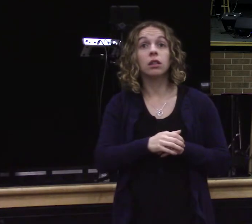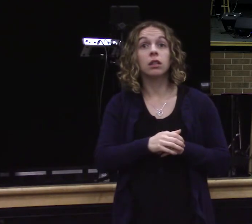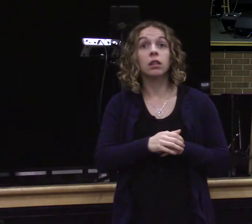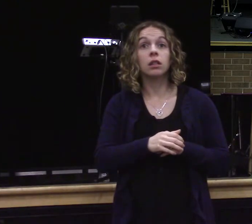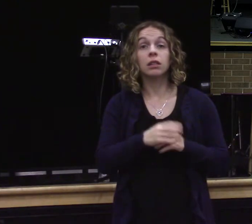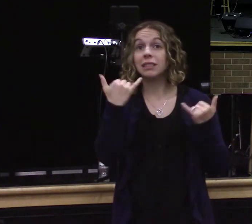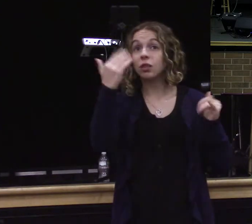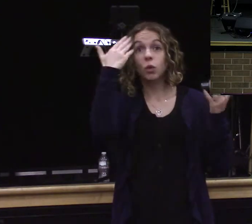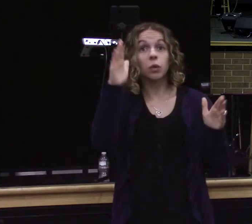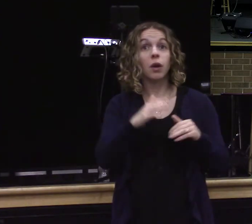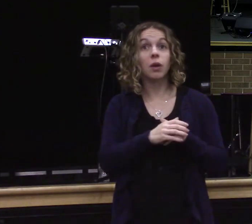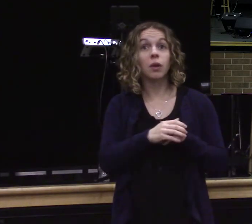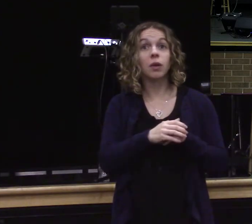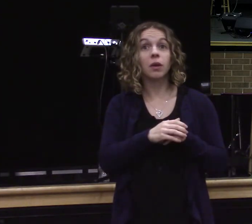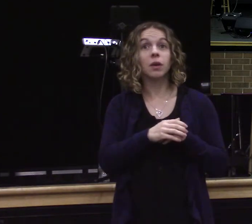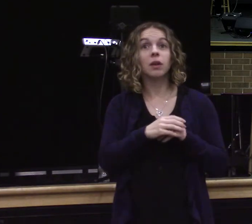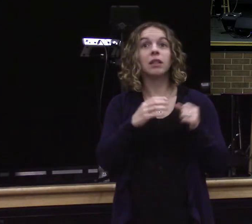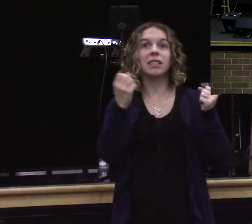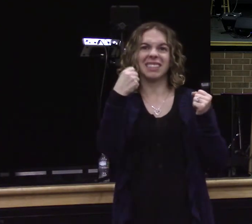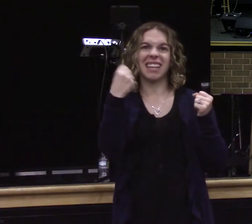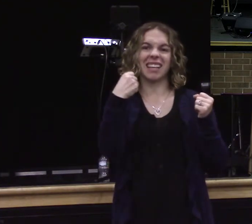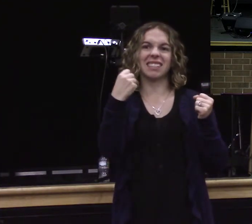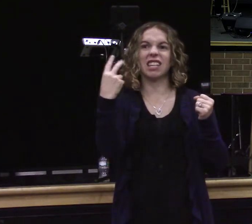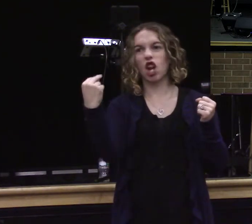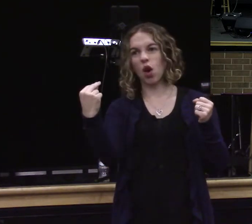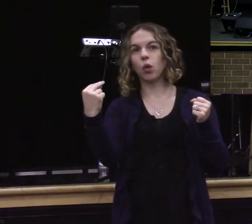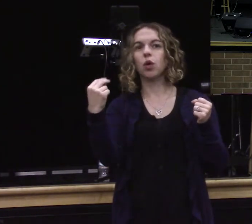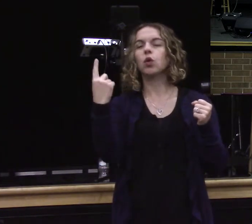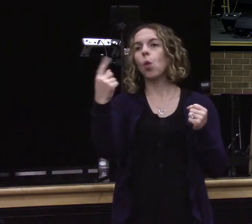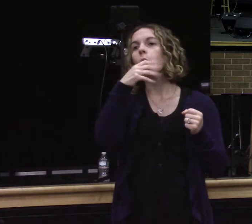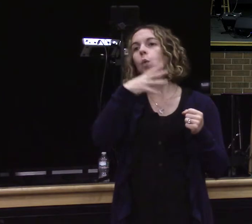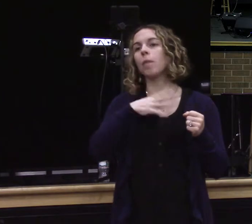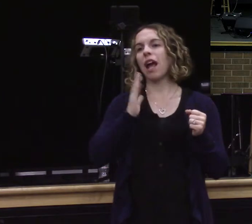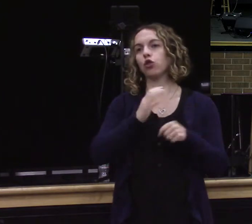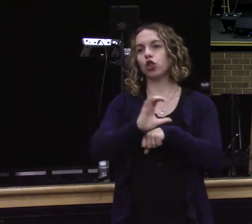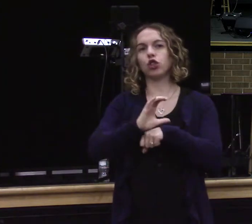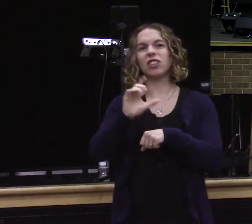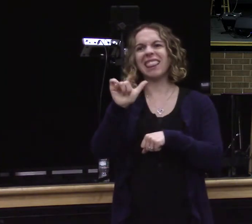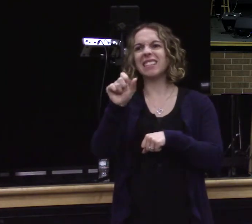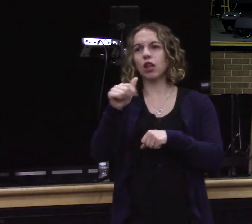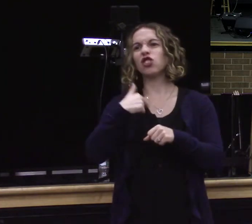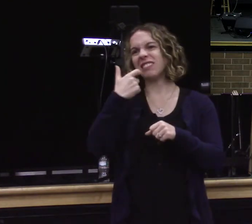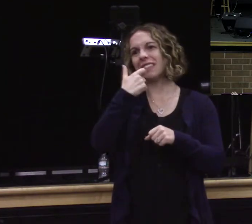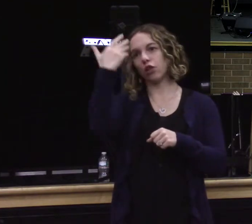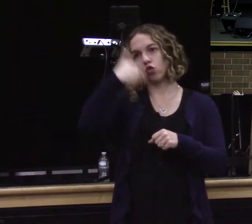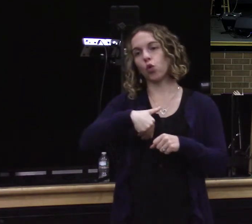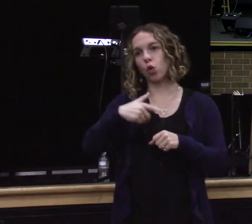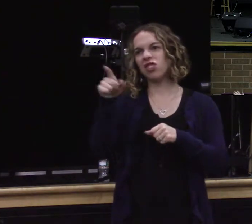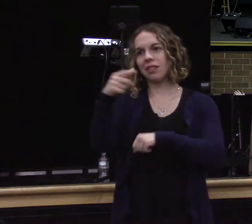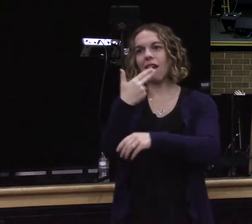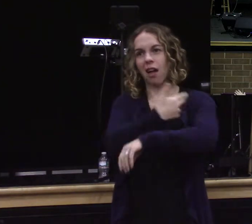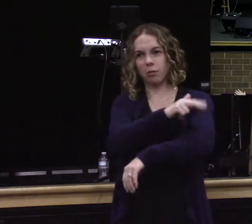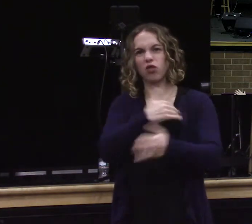They still don't know. Let's. Yes and no. Everybody put your hands. Father, we just pray for Lisa